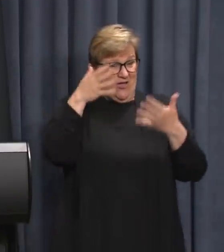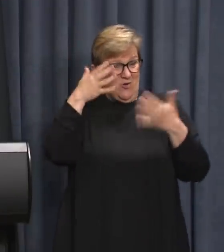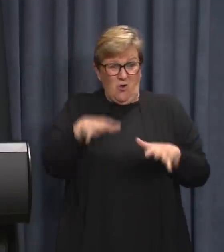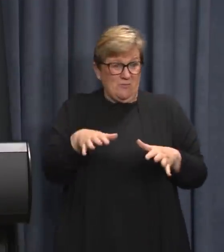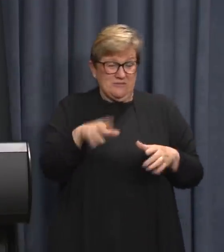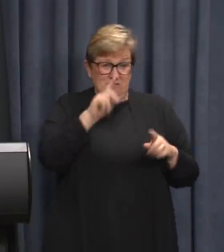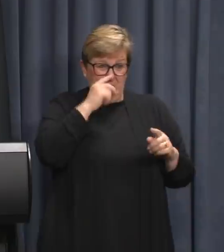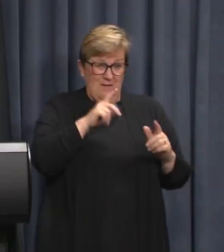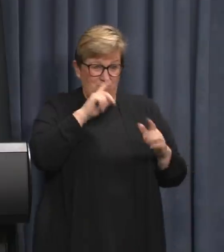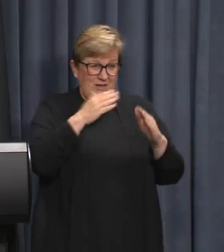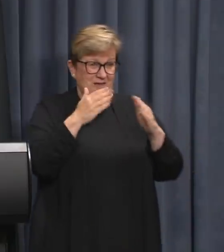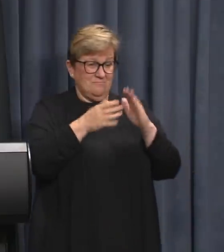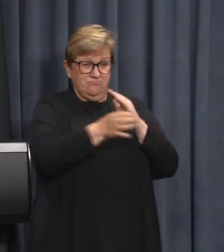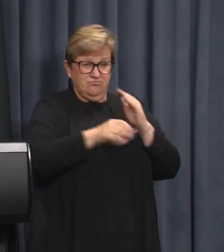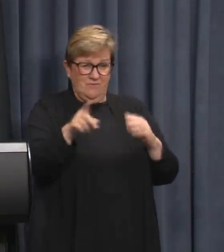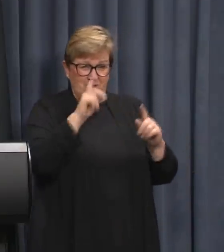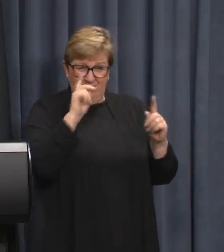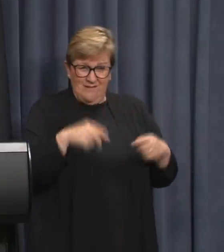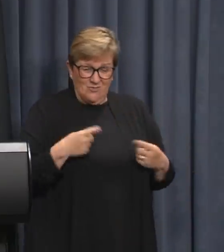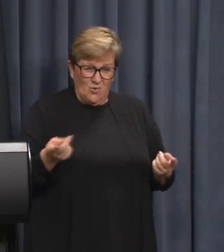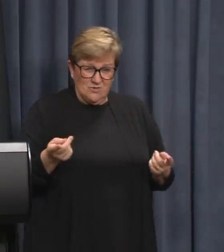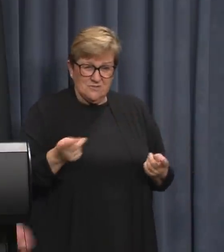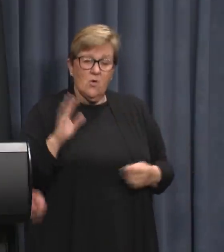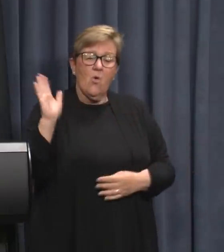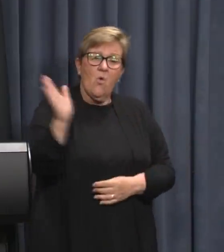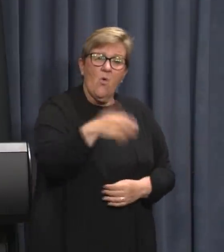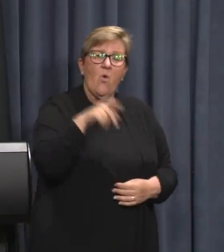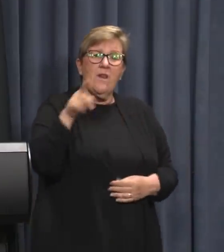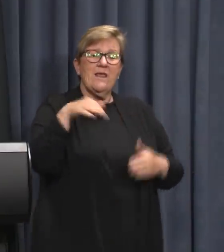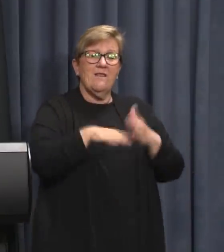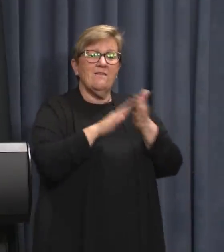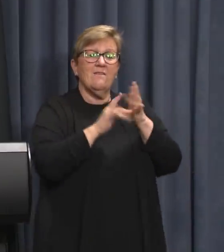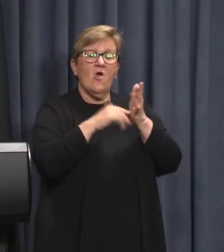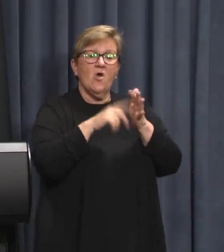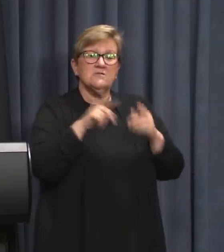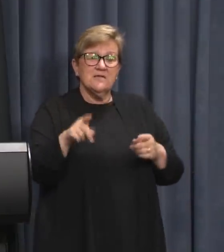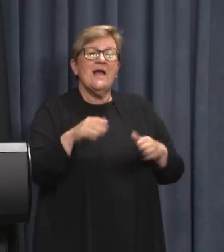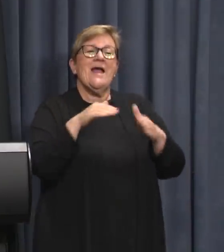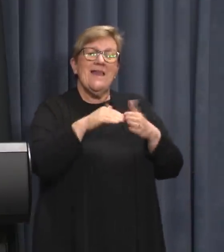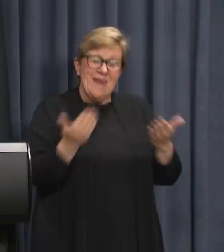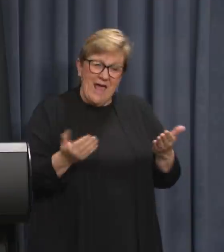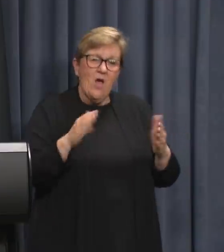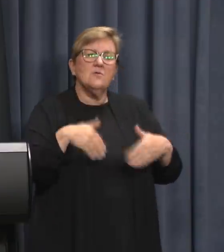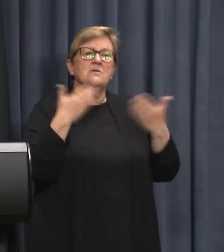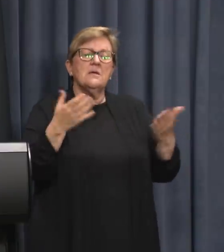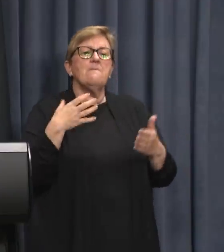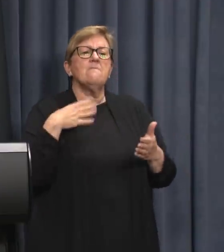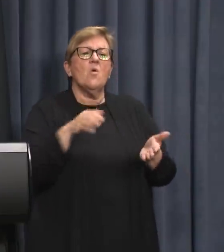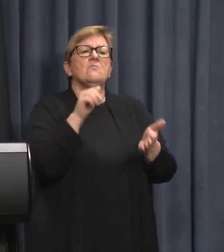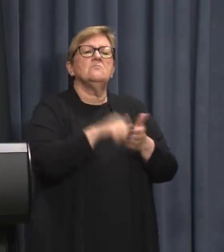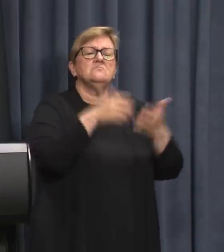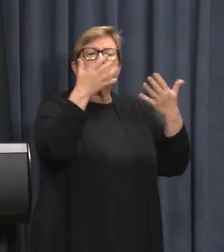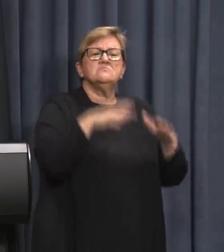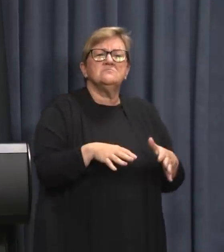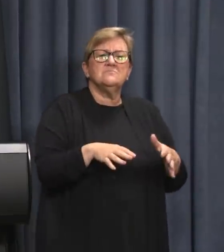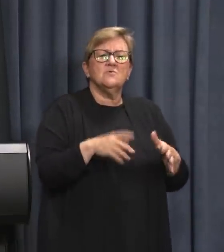suitable for people to self quarantine in everyone staying in that hostel will now be provided with more suitable accommodation